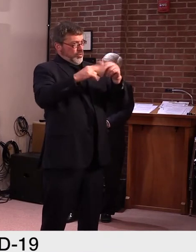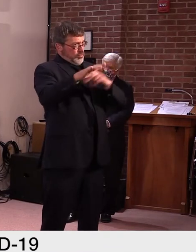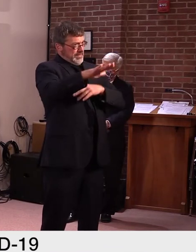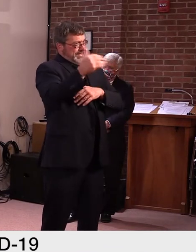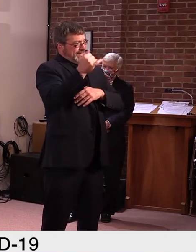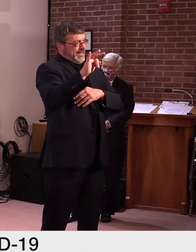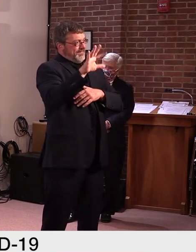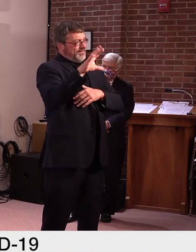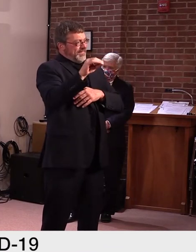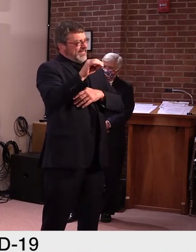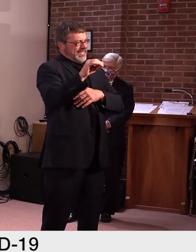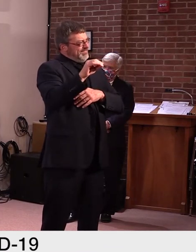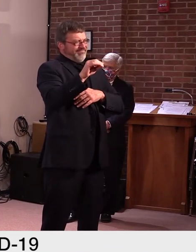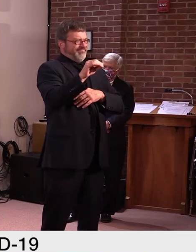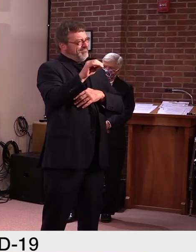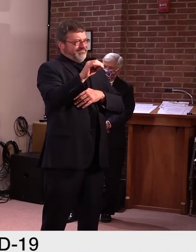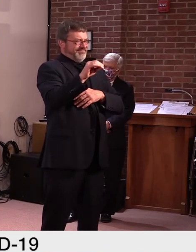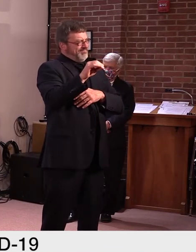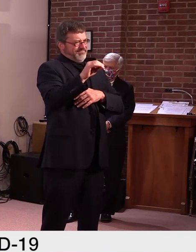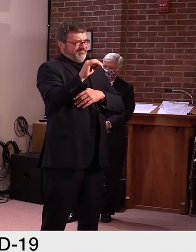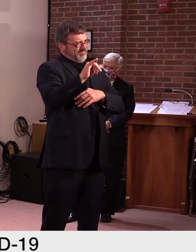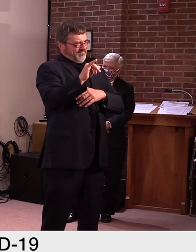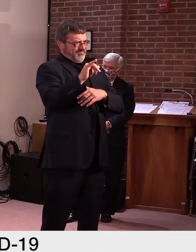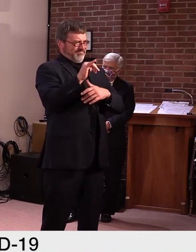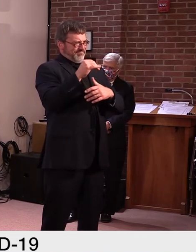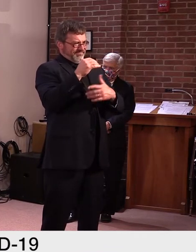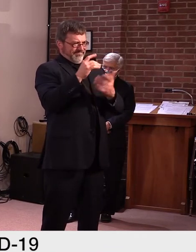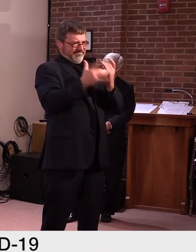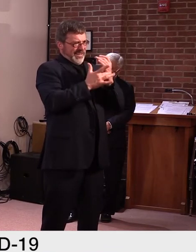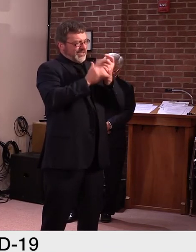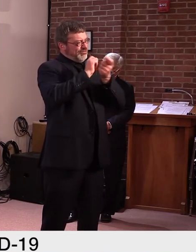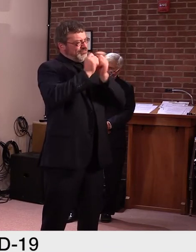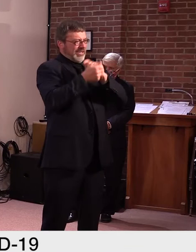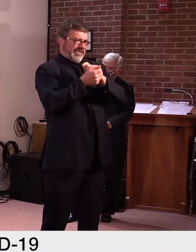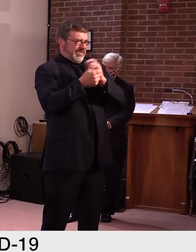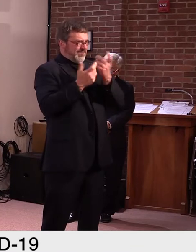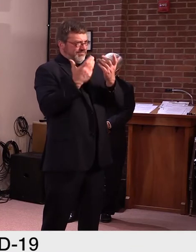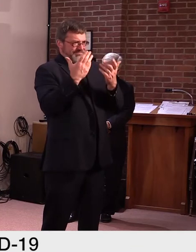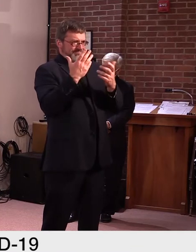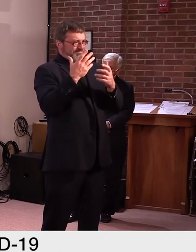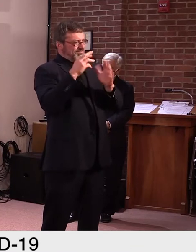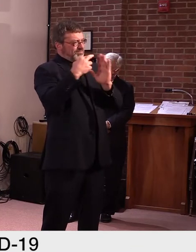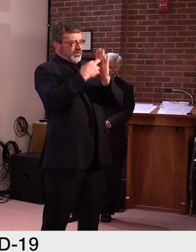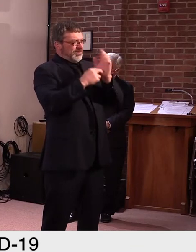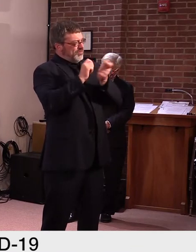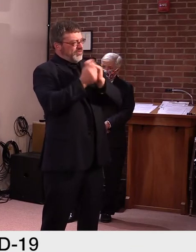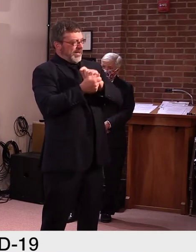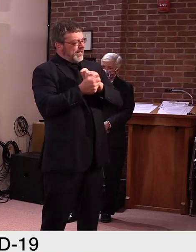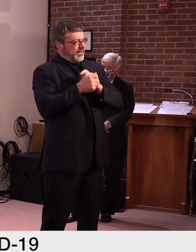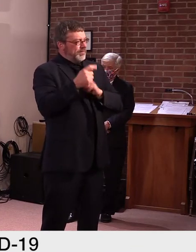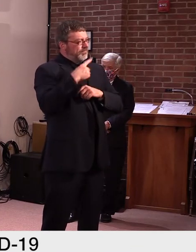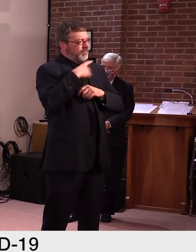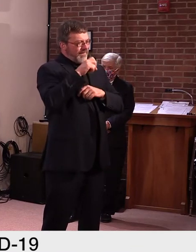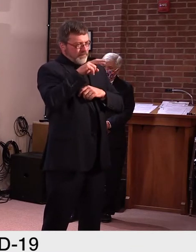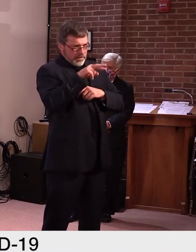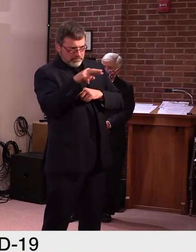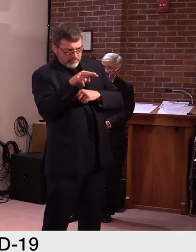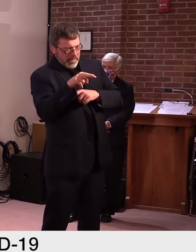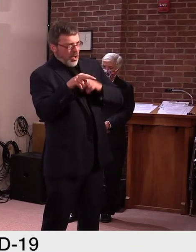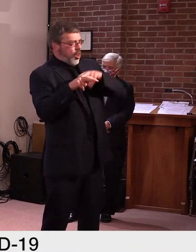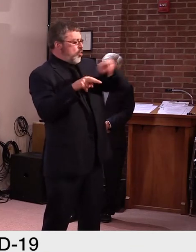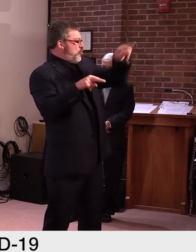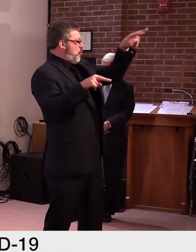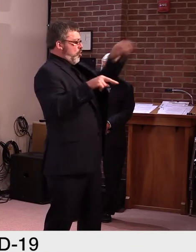this school was built. Um, so I think you can, we can narrow down, uh, what schools may be affected and what schools aren't. Um,